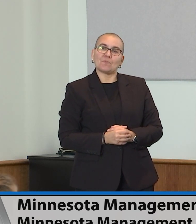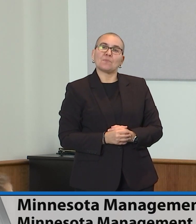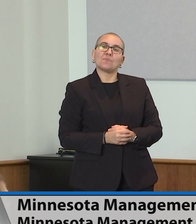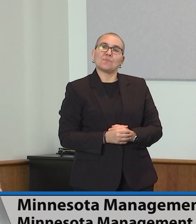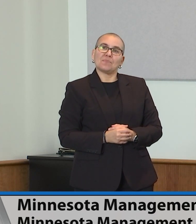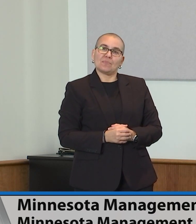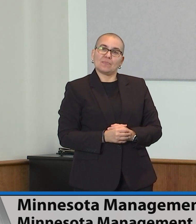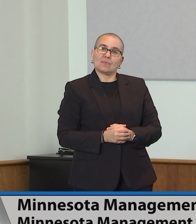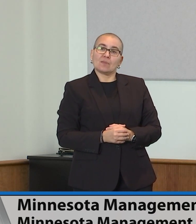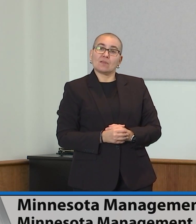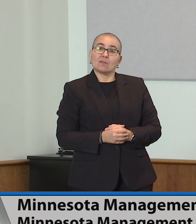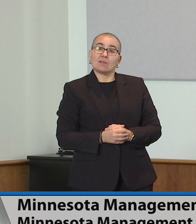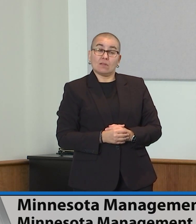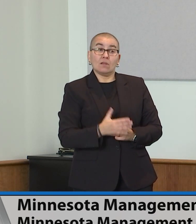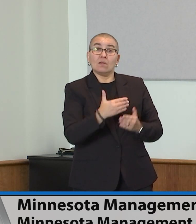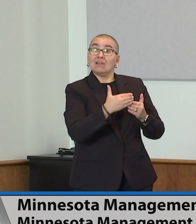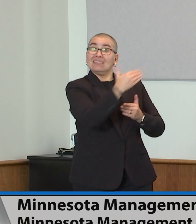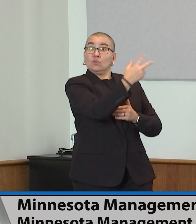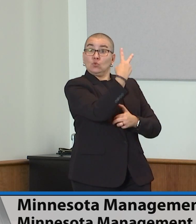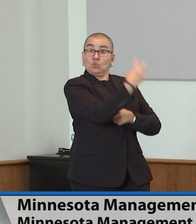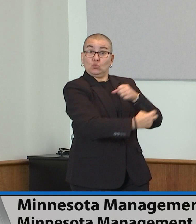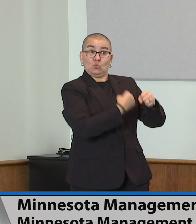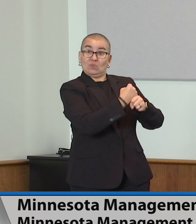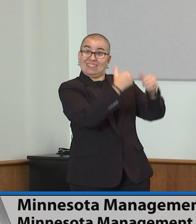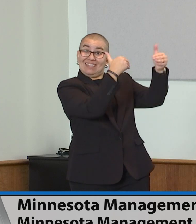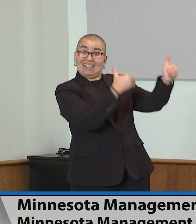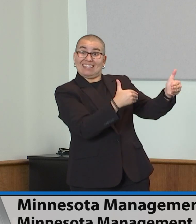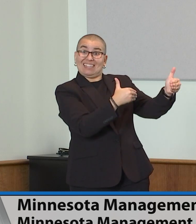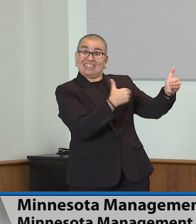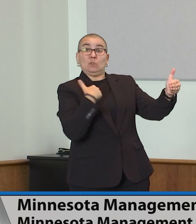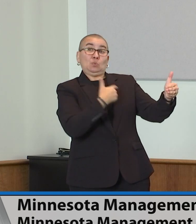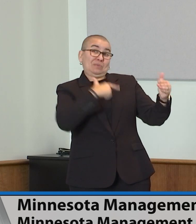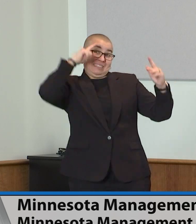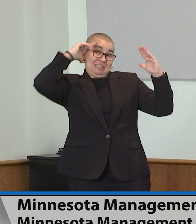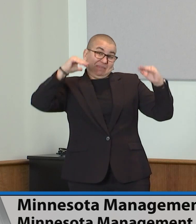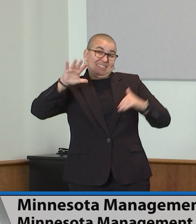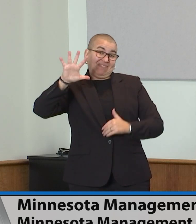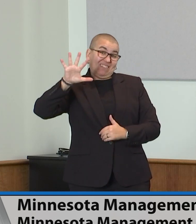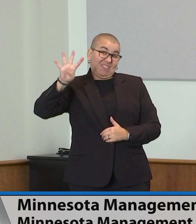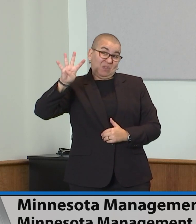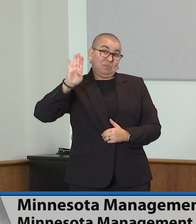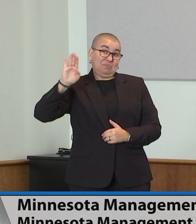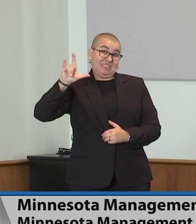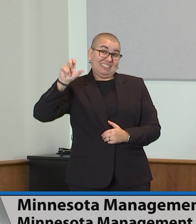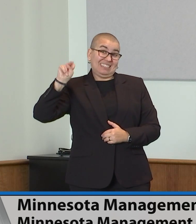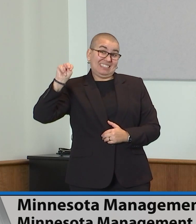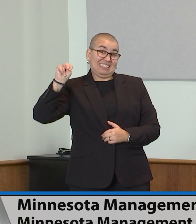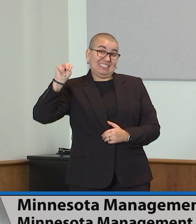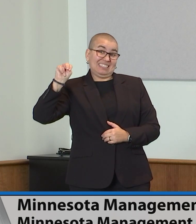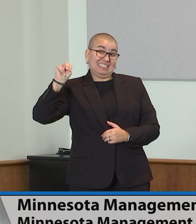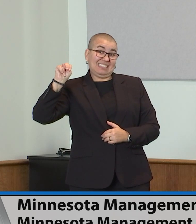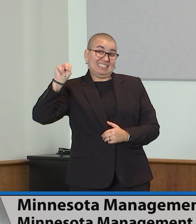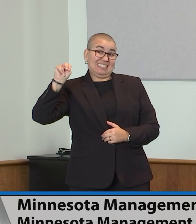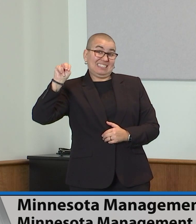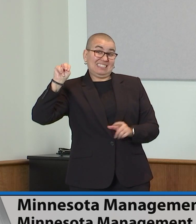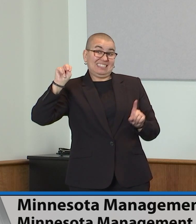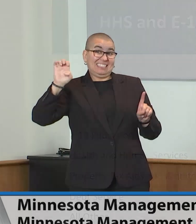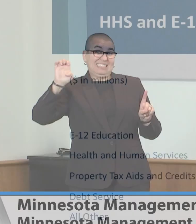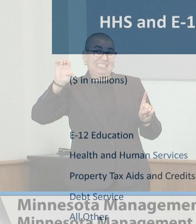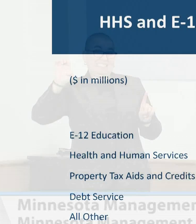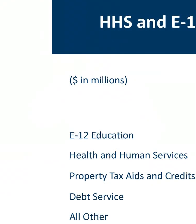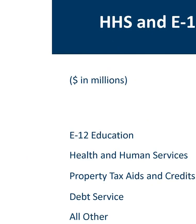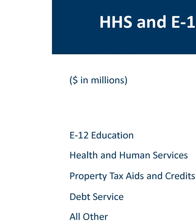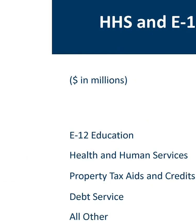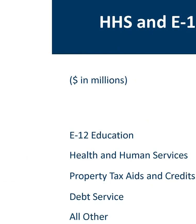reach almost $54 billion. When you look at the first row back at E-12 education, you'll see this total spending